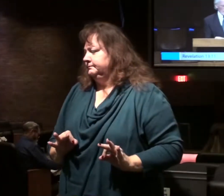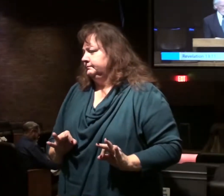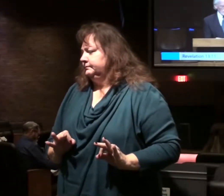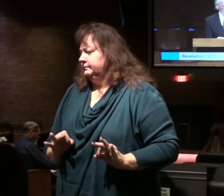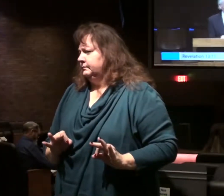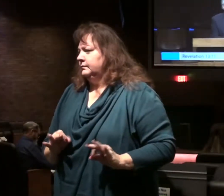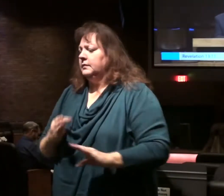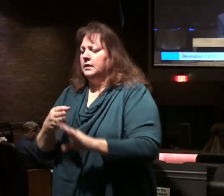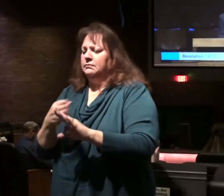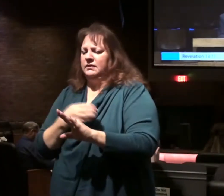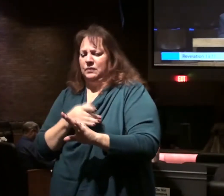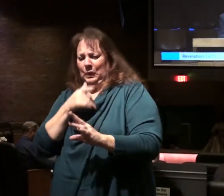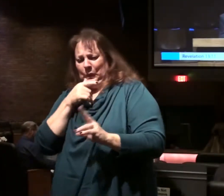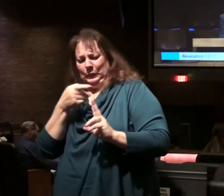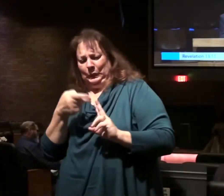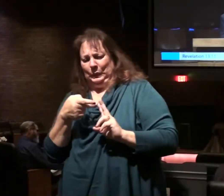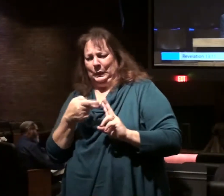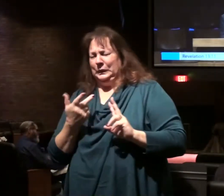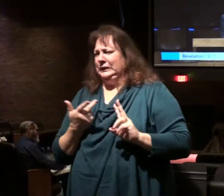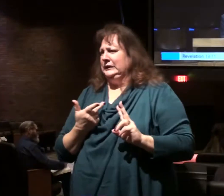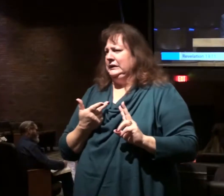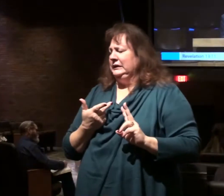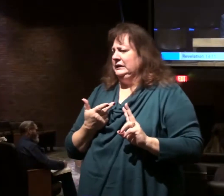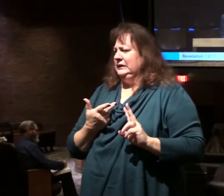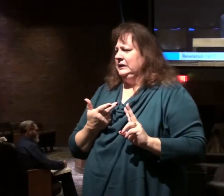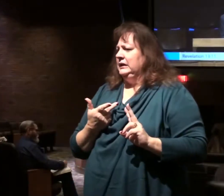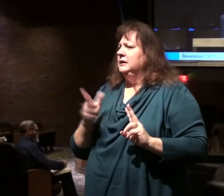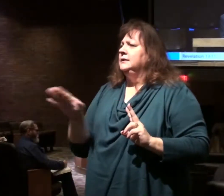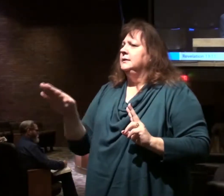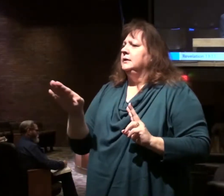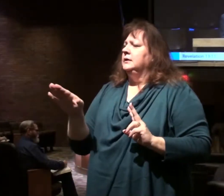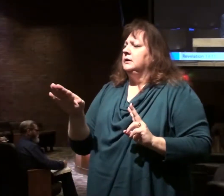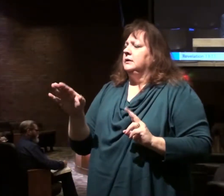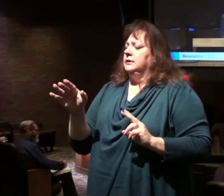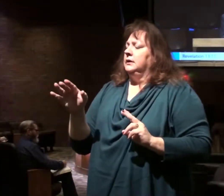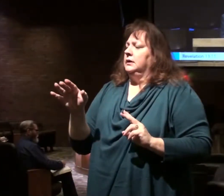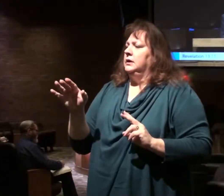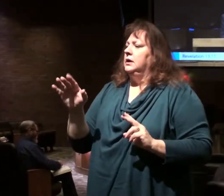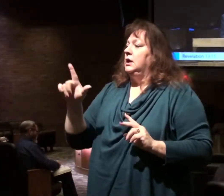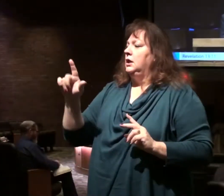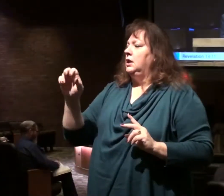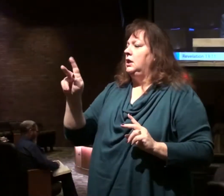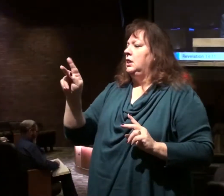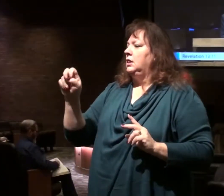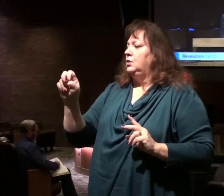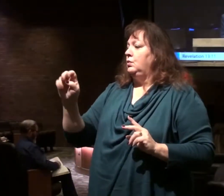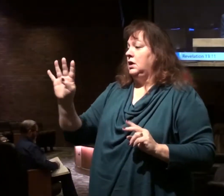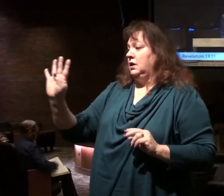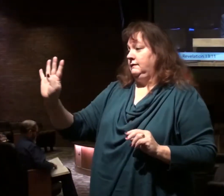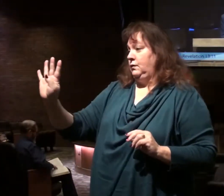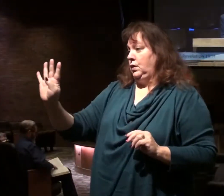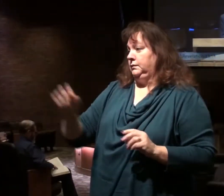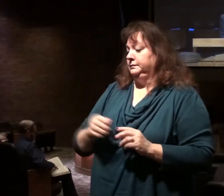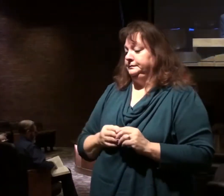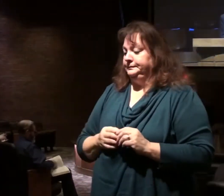Now before we look at the identity here, I want you to turn back to the book of Luke chapter 4.